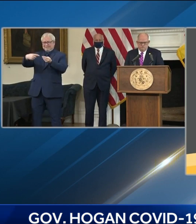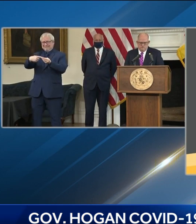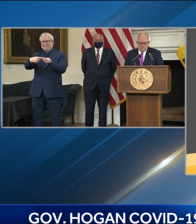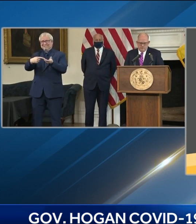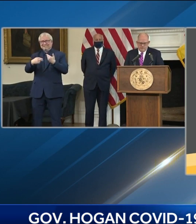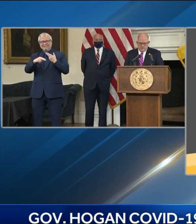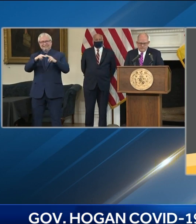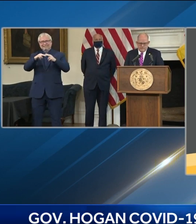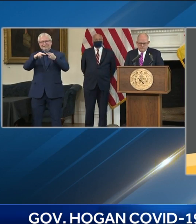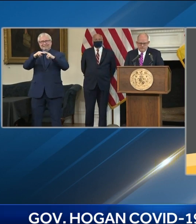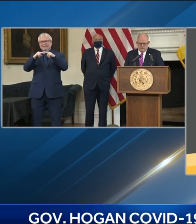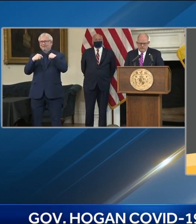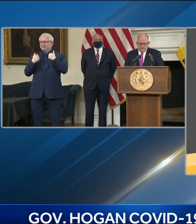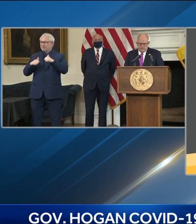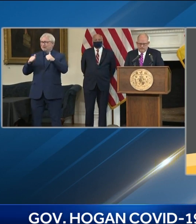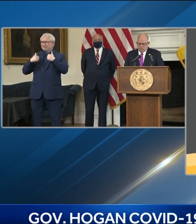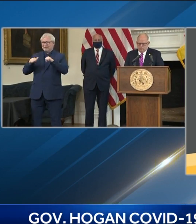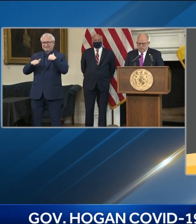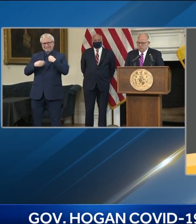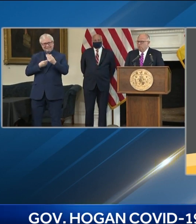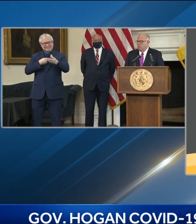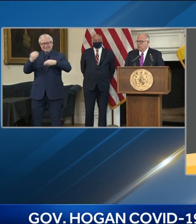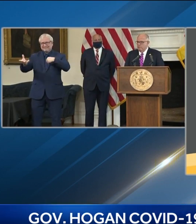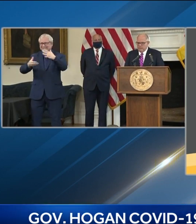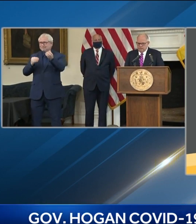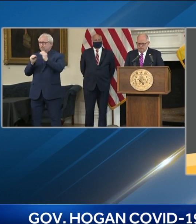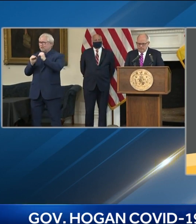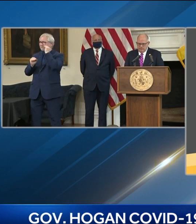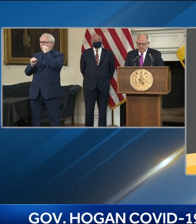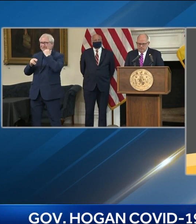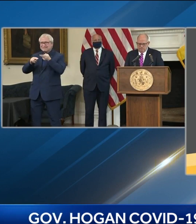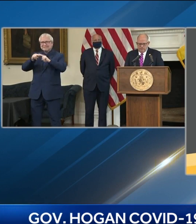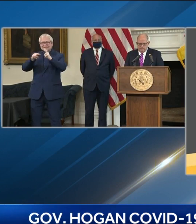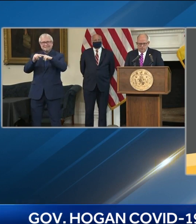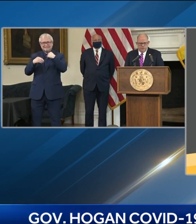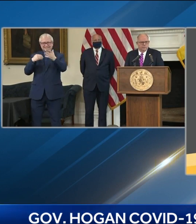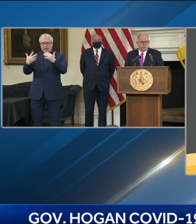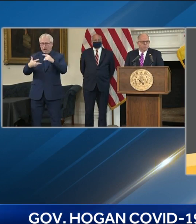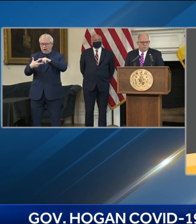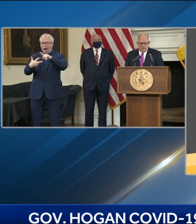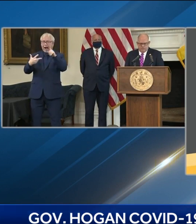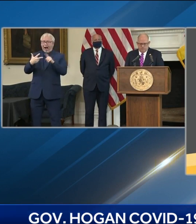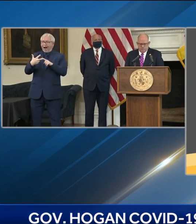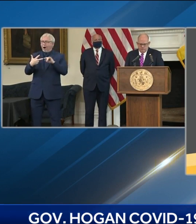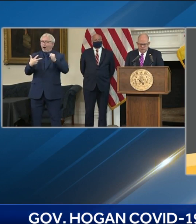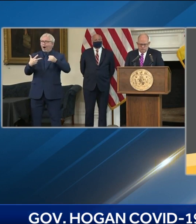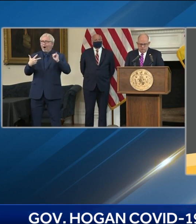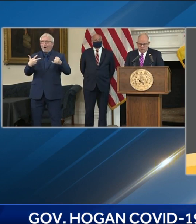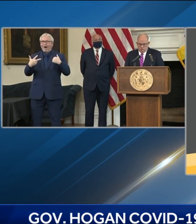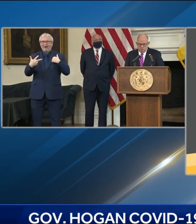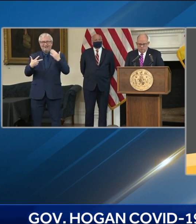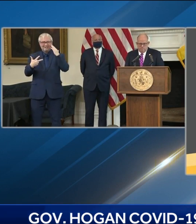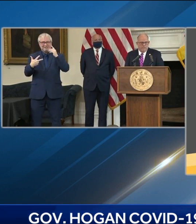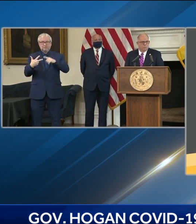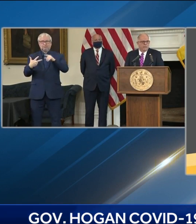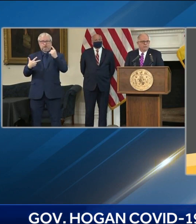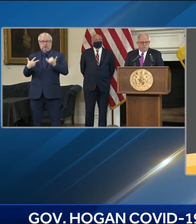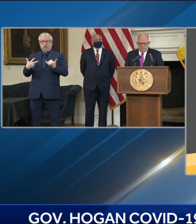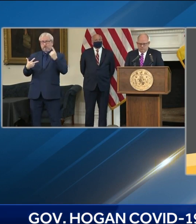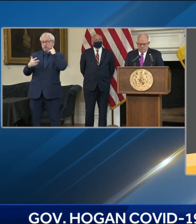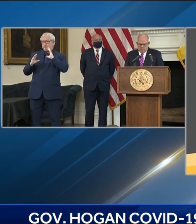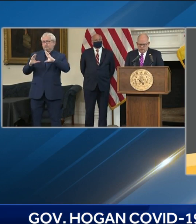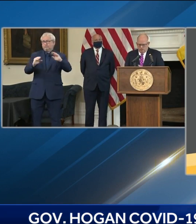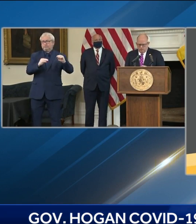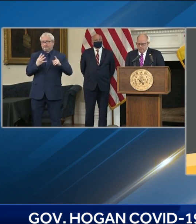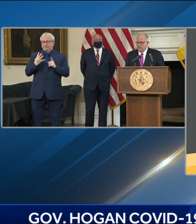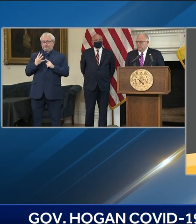available. A next potential fourth vaccine is in phase three clinical trials, which is also being made right